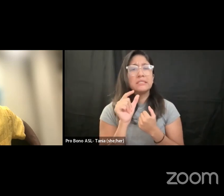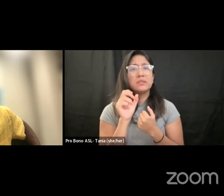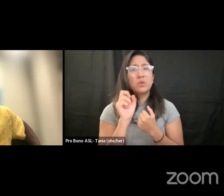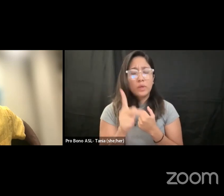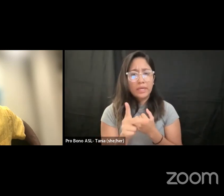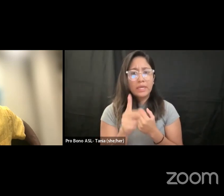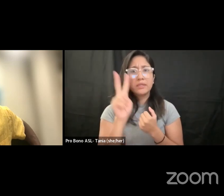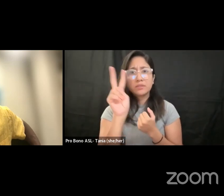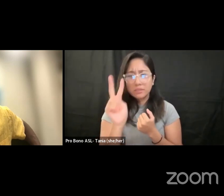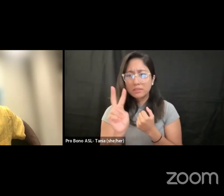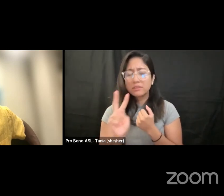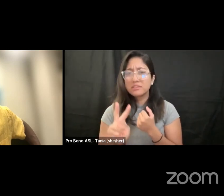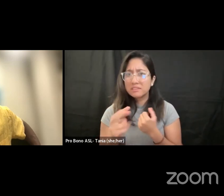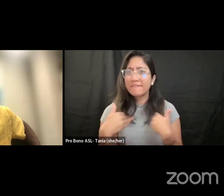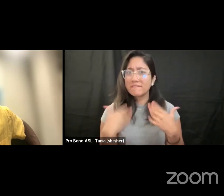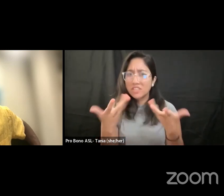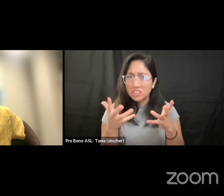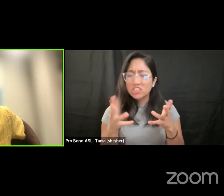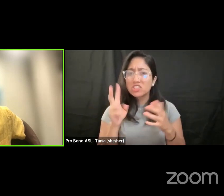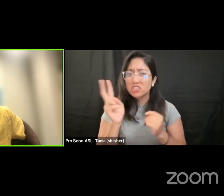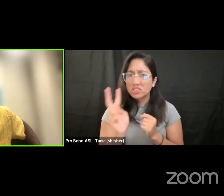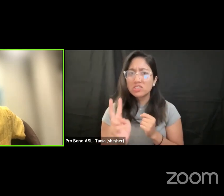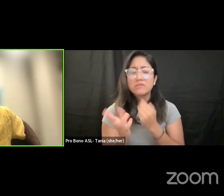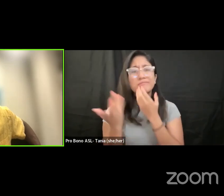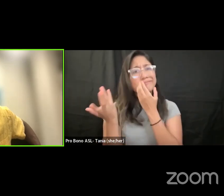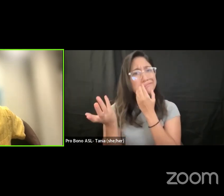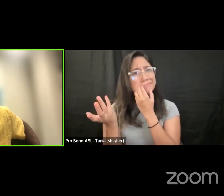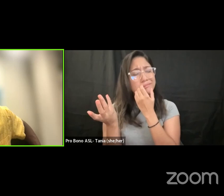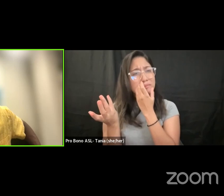have i don't know okay